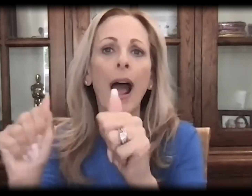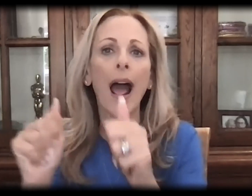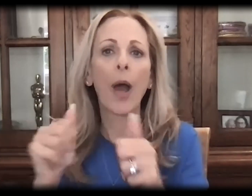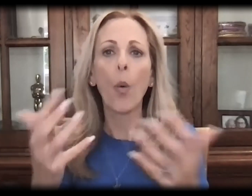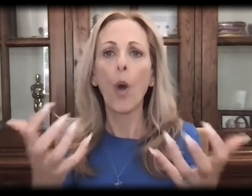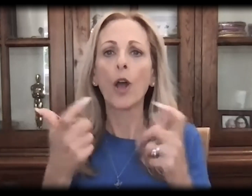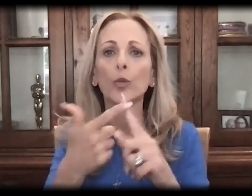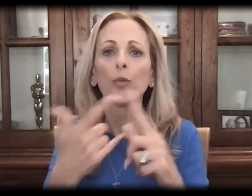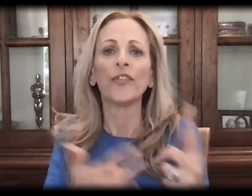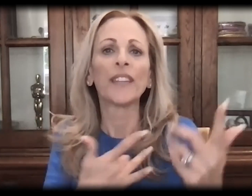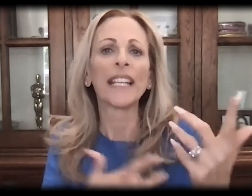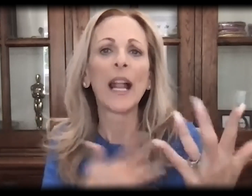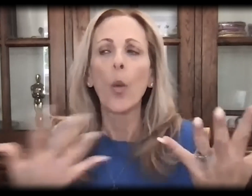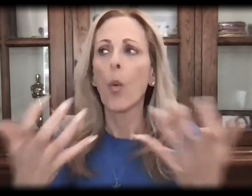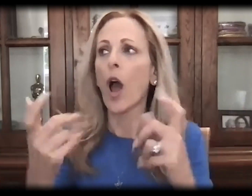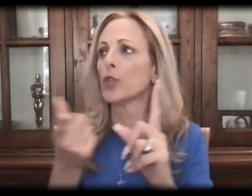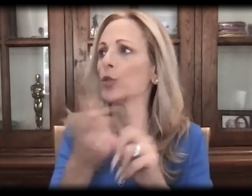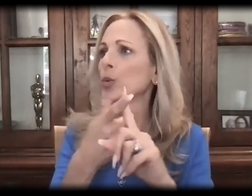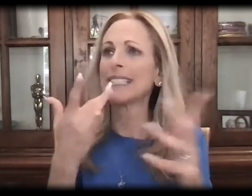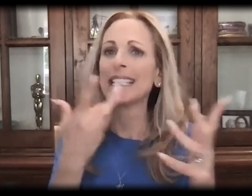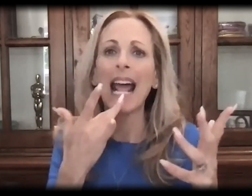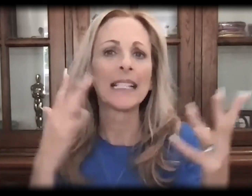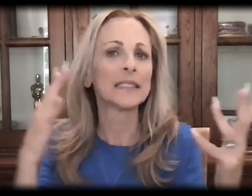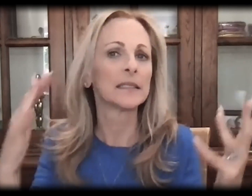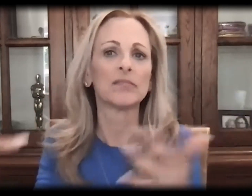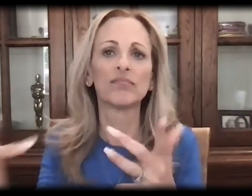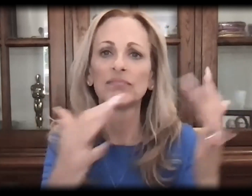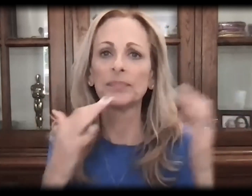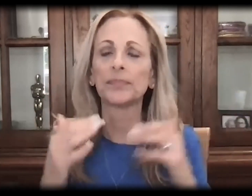sight on things that I wanted to do, that I wanted to feel, that I wanted to taste.